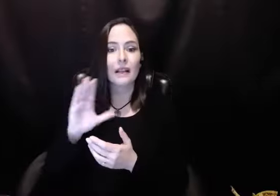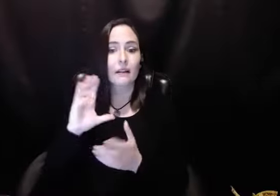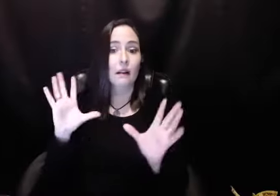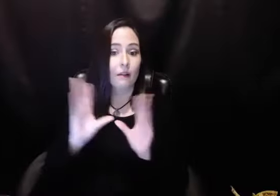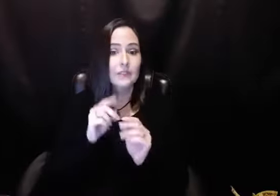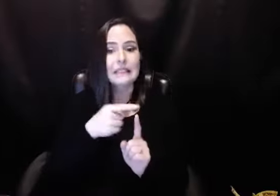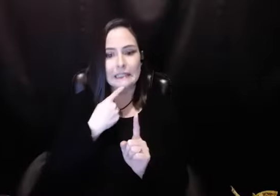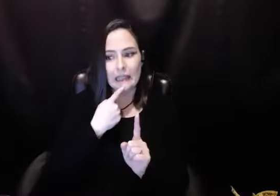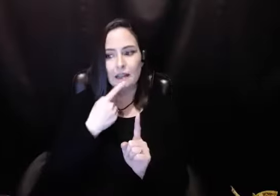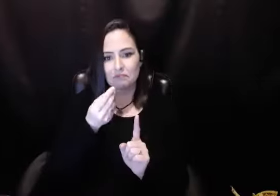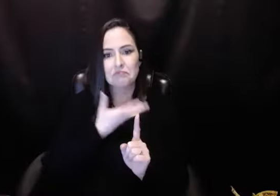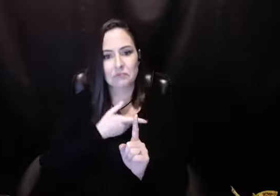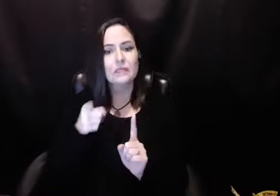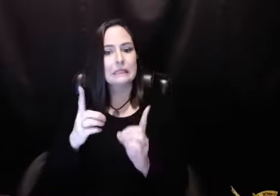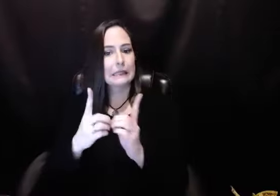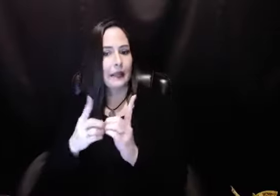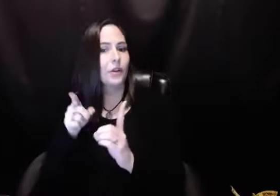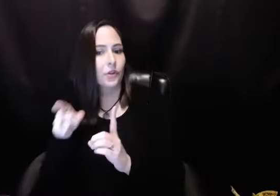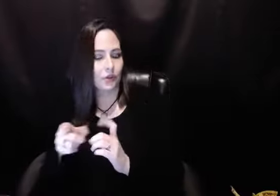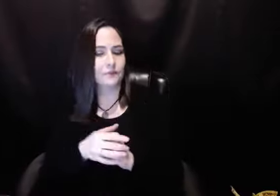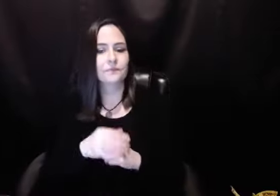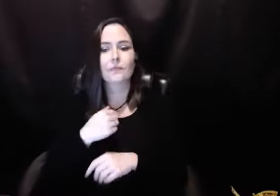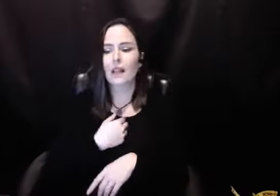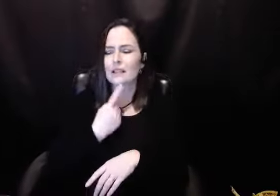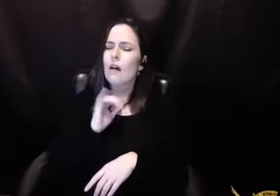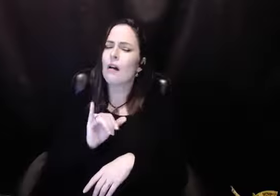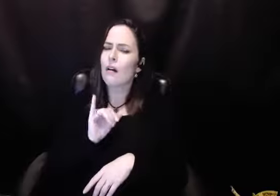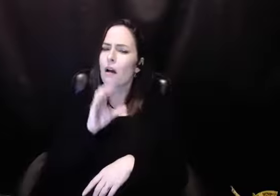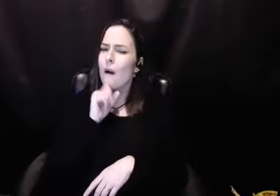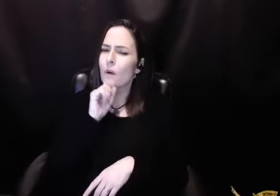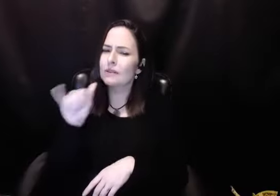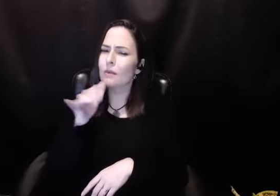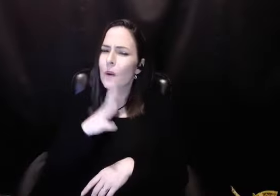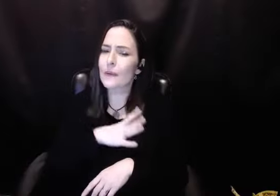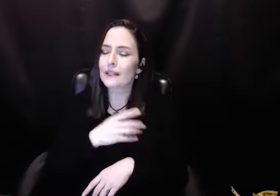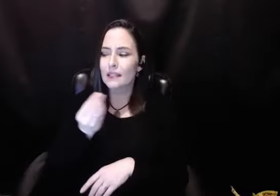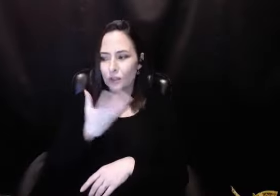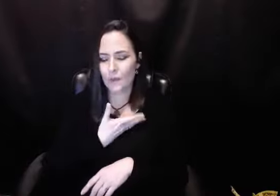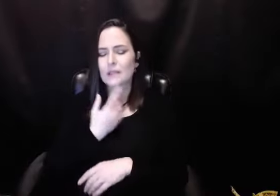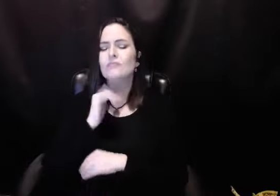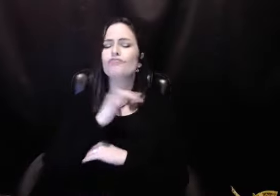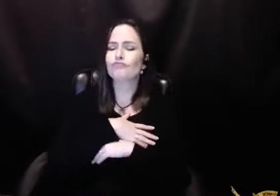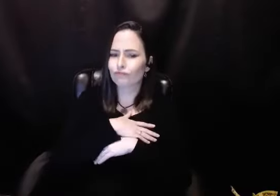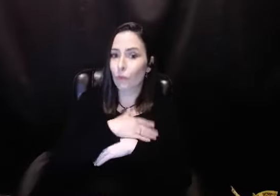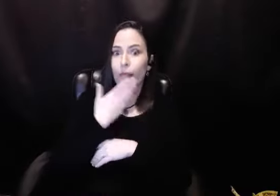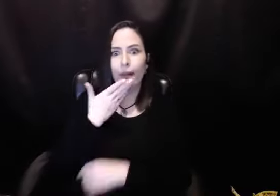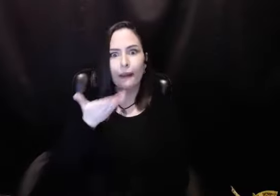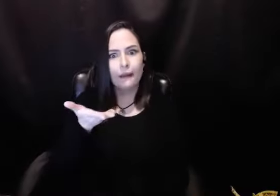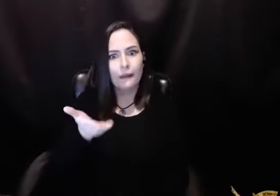Lees, I saw her at a conference. And he had told me he was dating her. And I said, and how